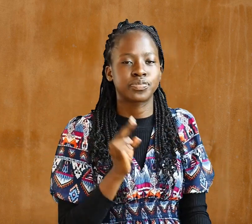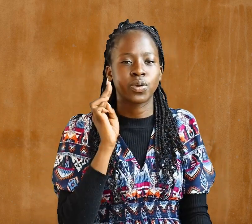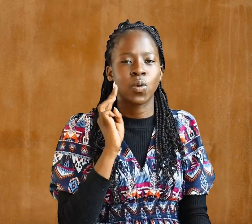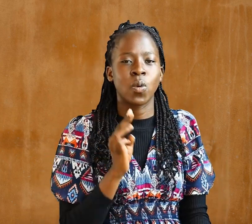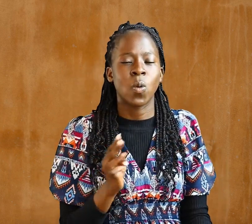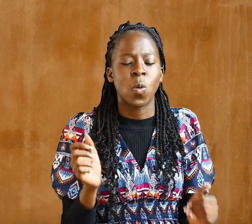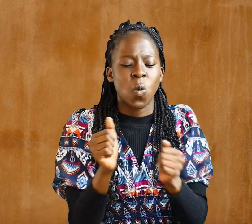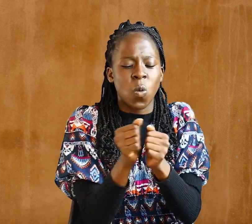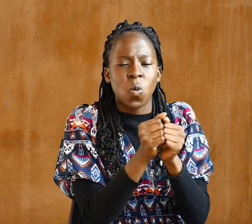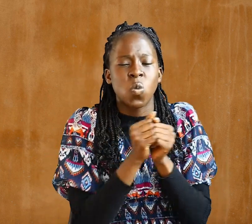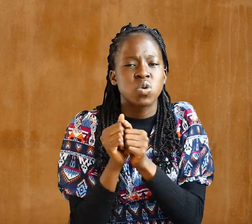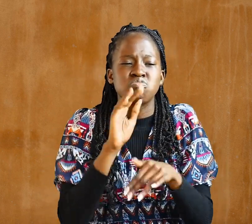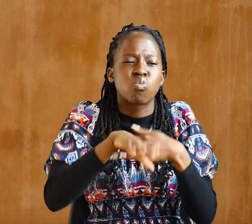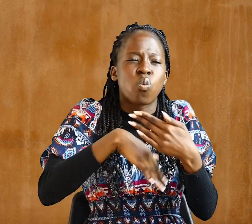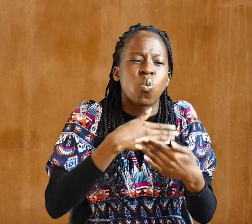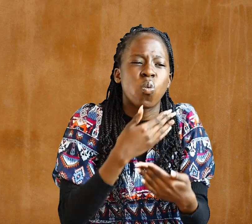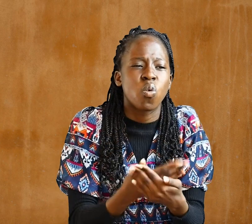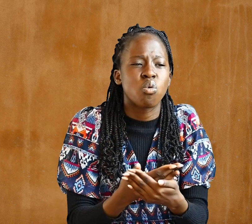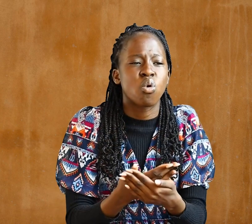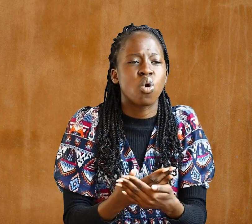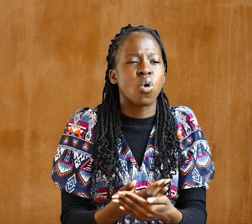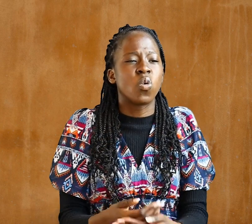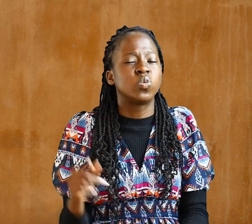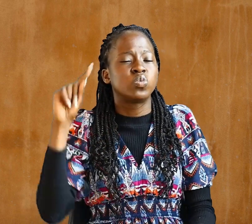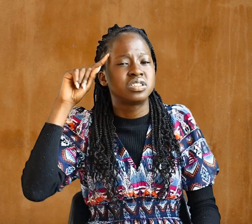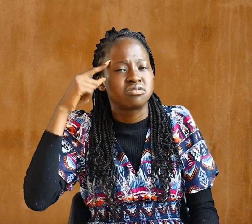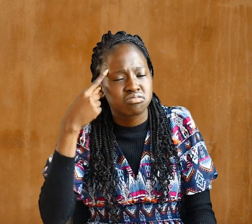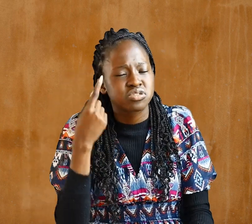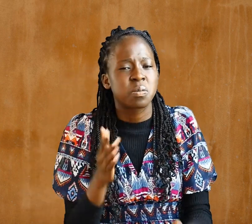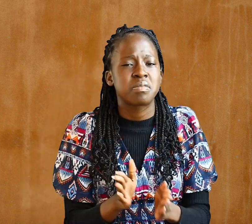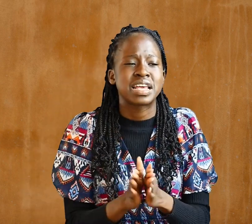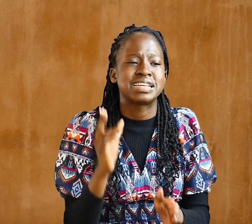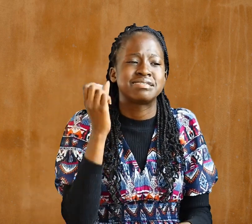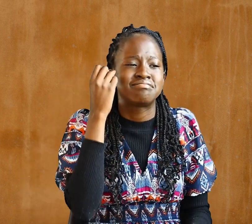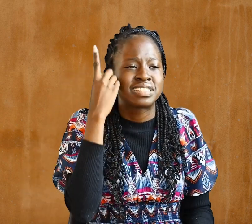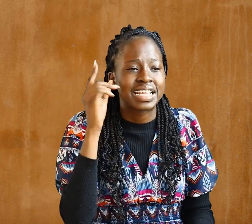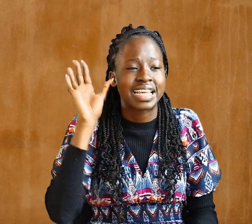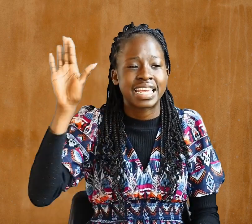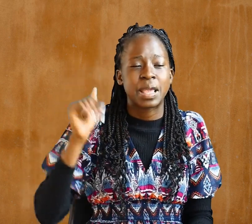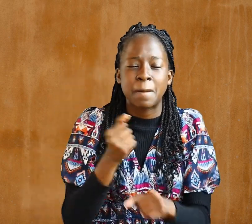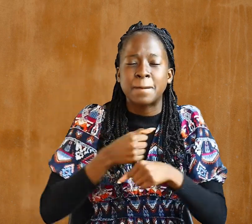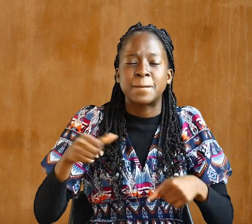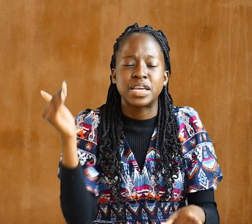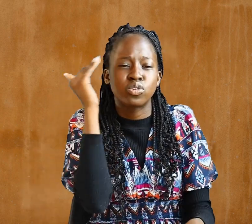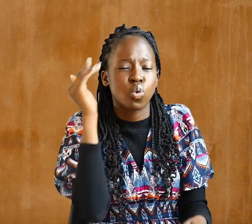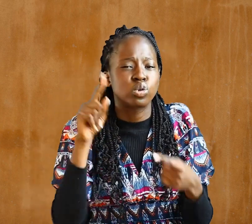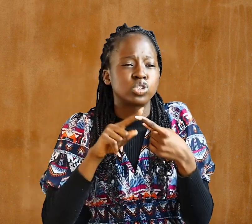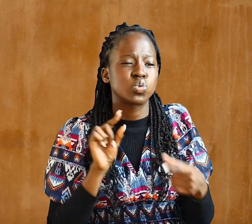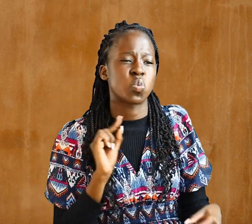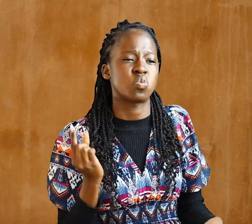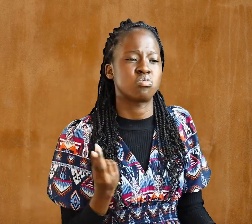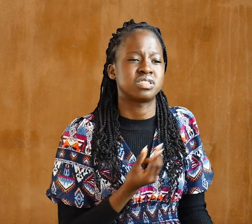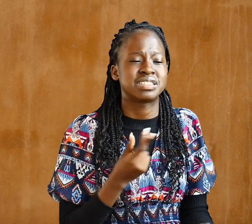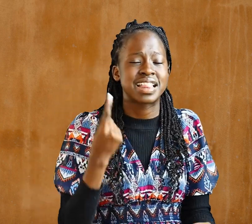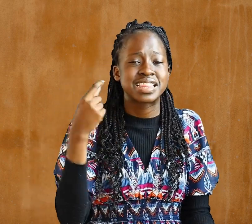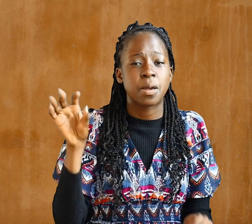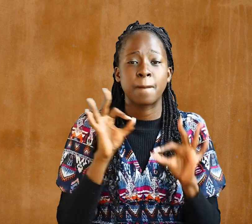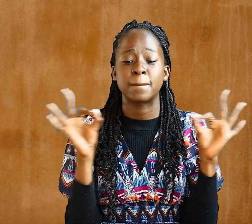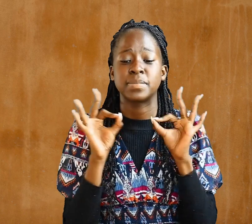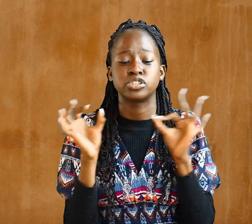With all wisdom and understanding, he made known to us the mystery of his will, according